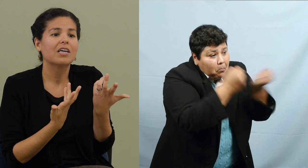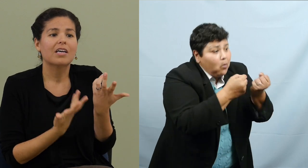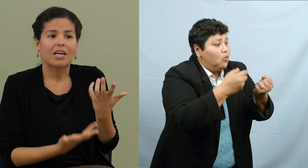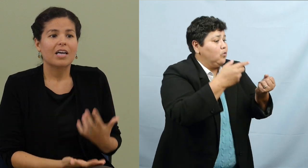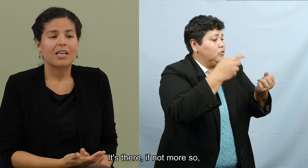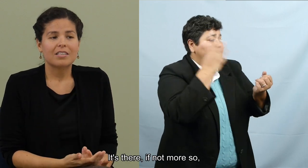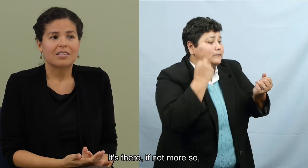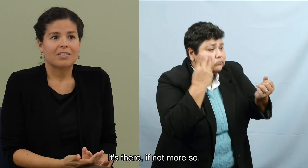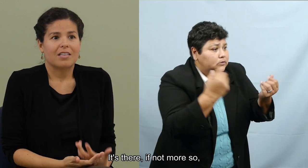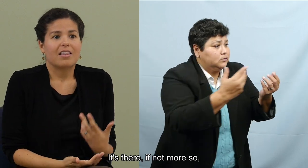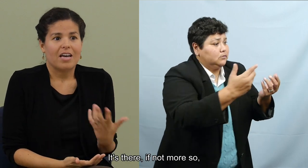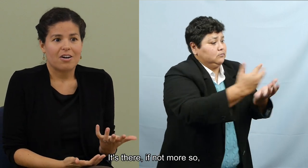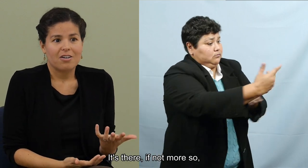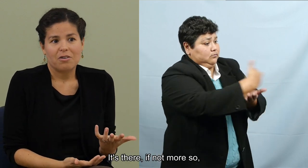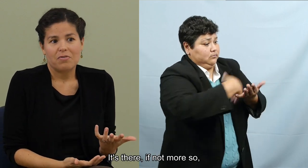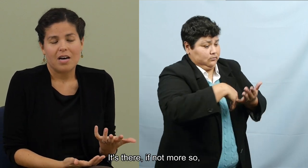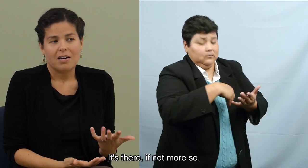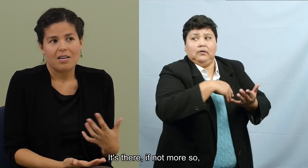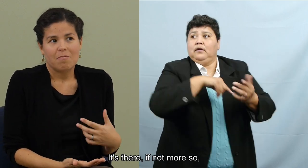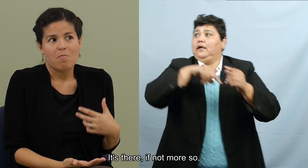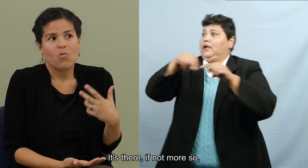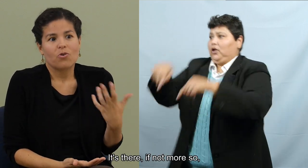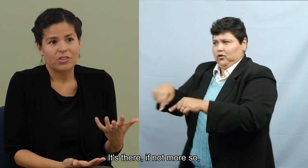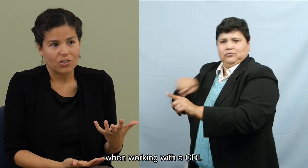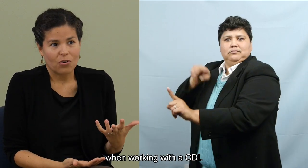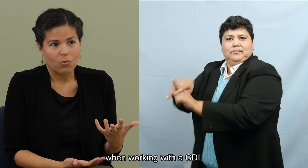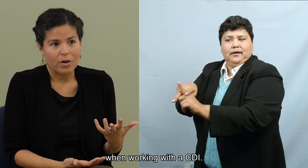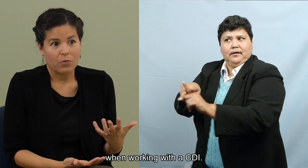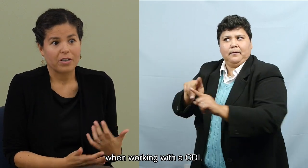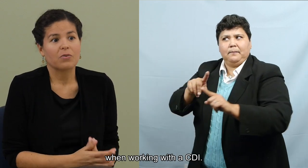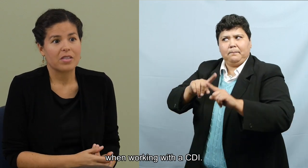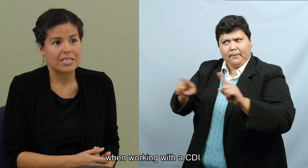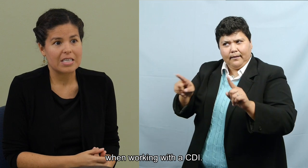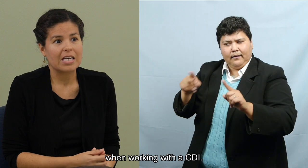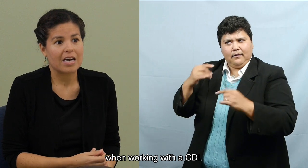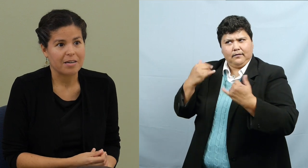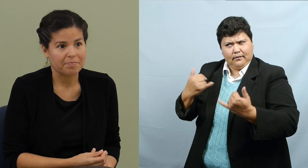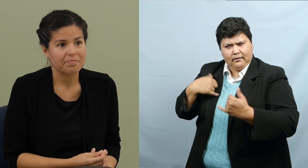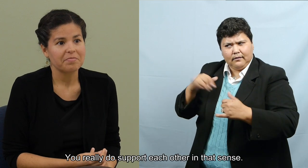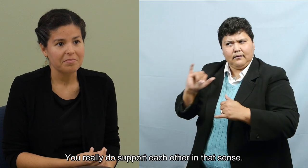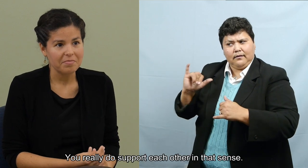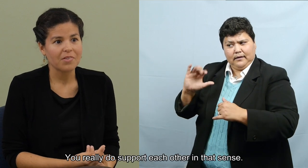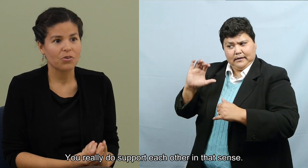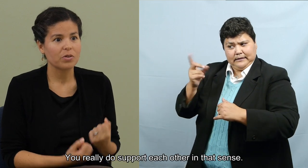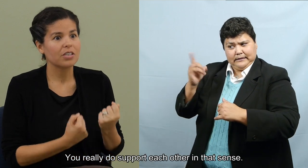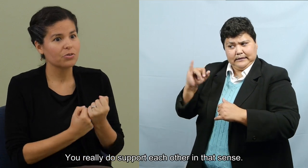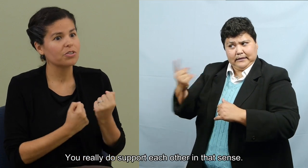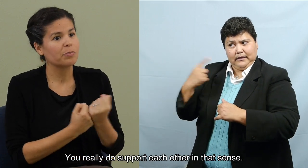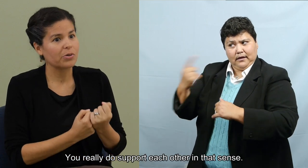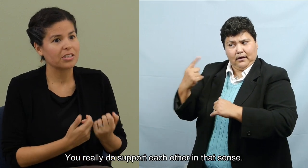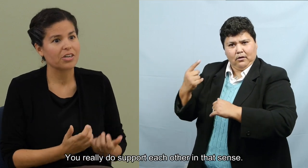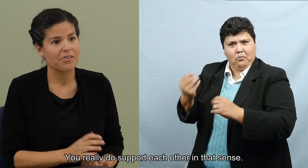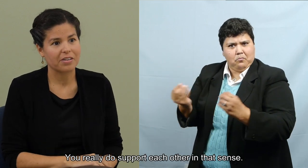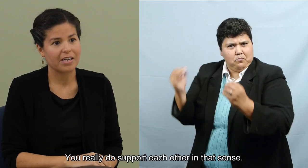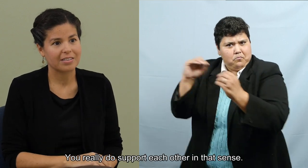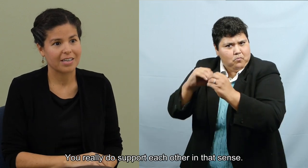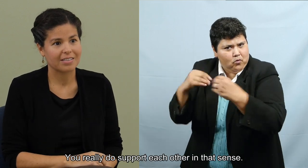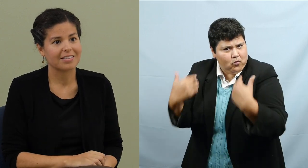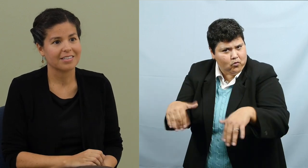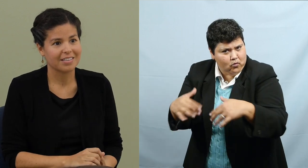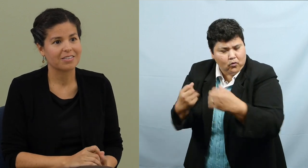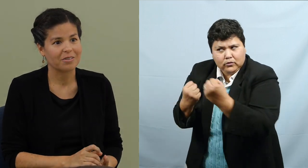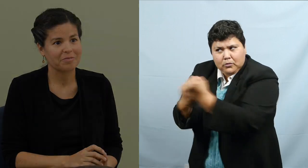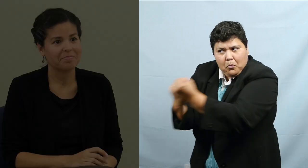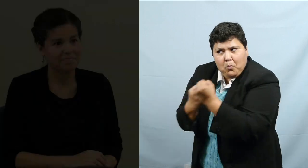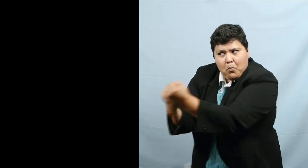system. It's there, if not more so when working with the CDI. You really do support each other in that